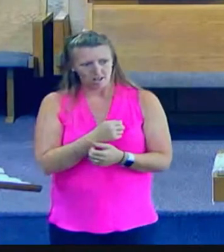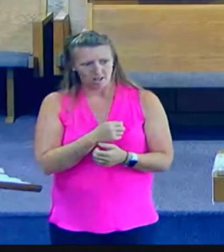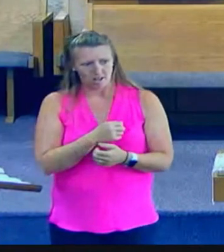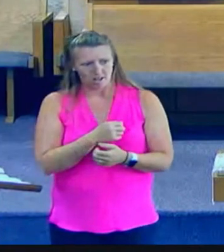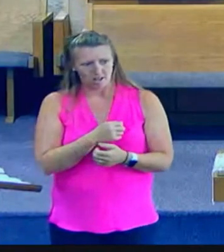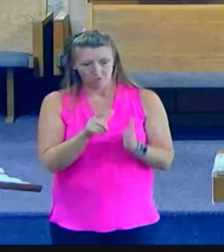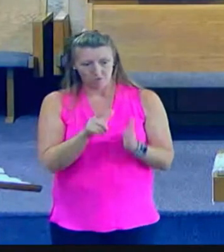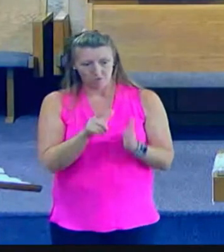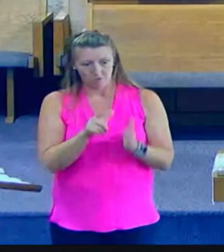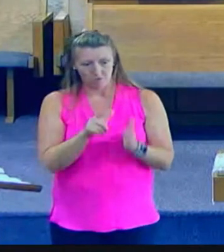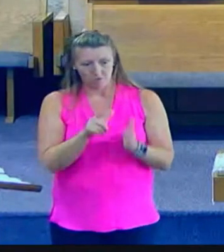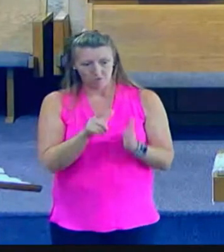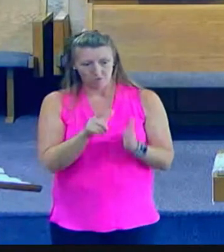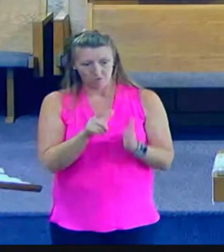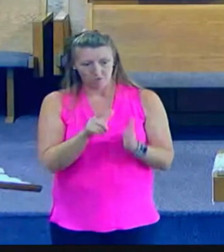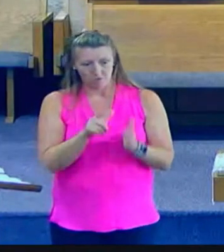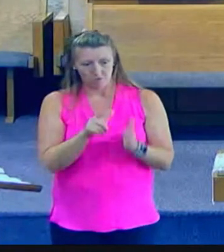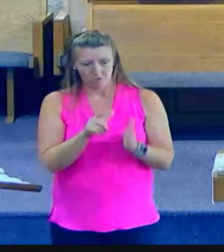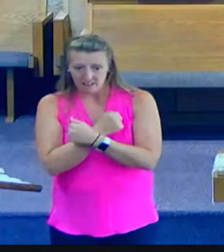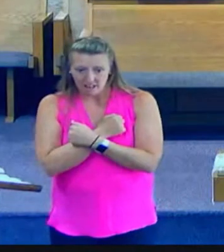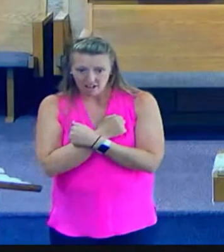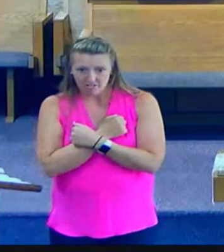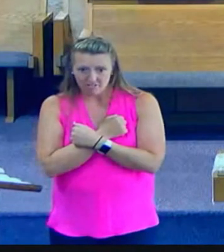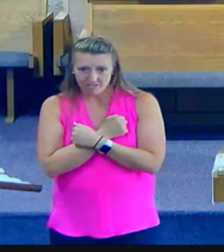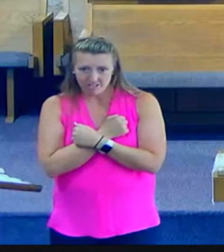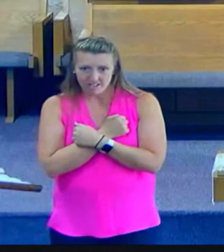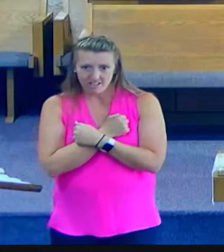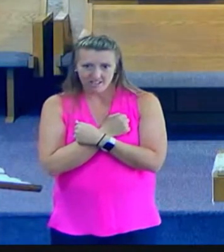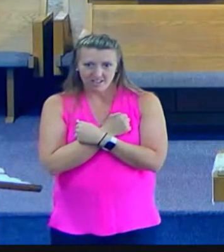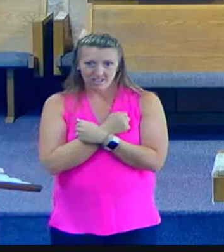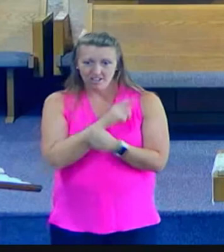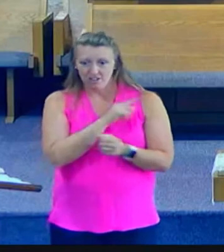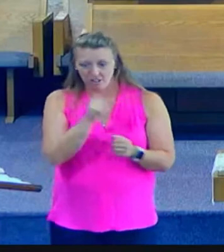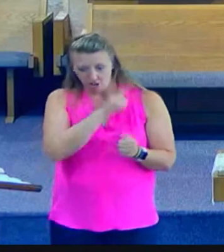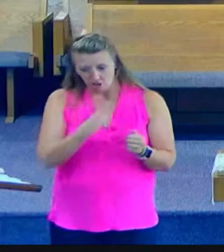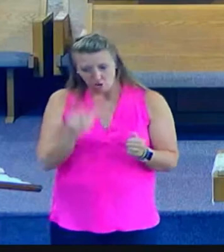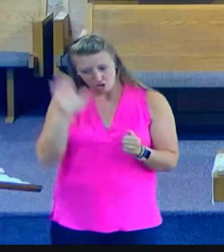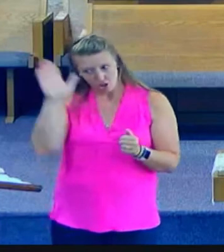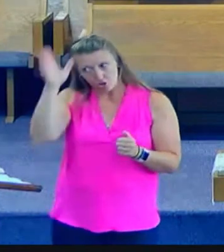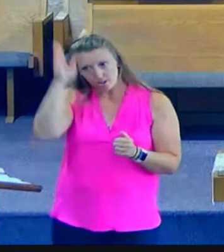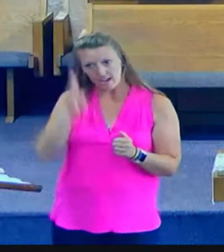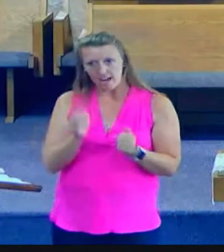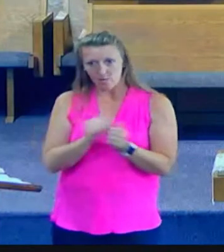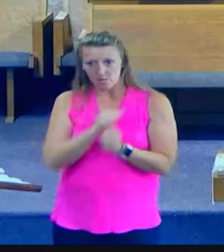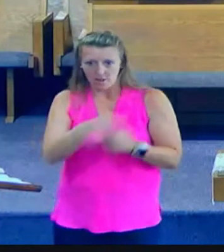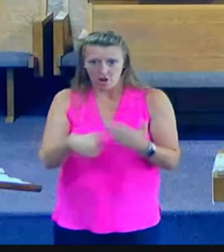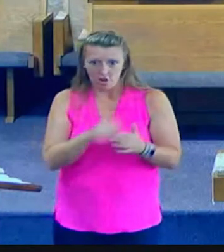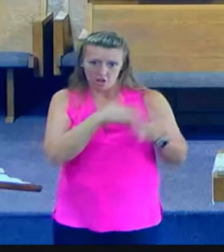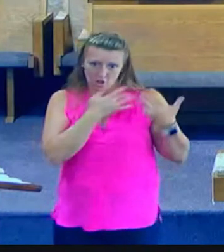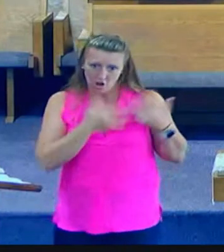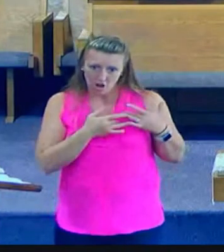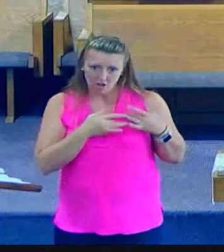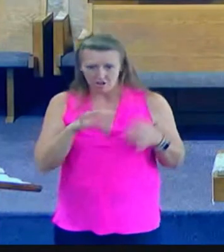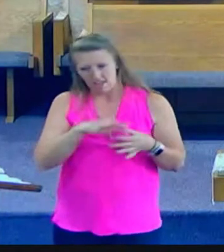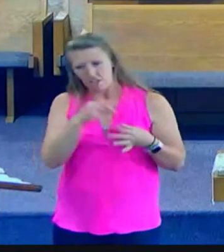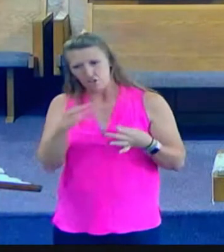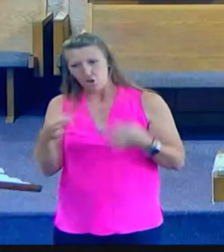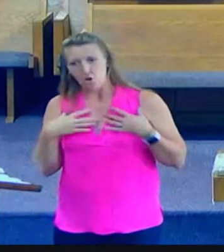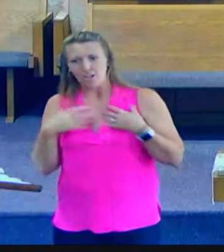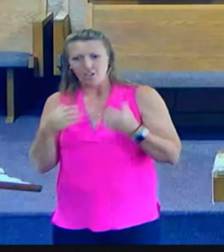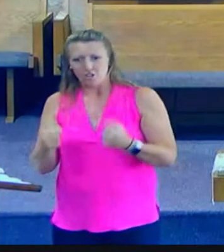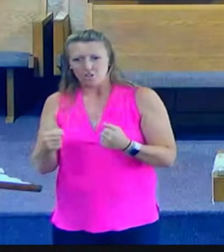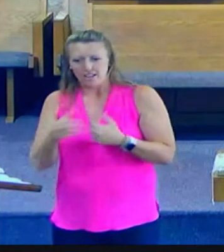answered correctly. Now go do likewise and you shall live. But the man, see, was hoping to